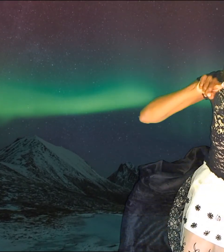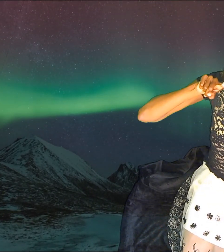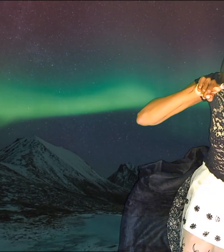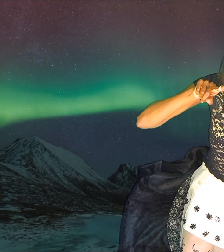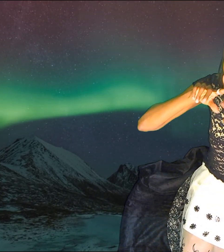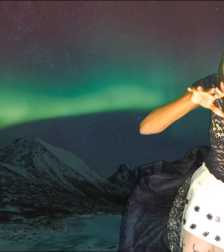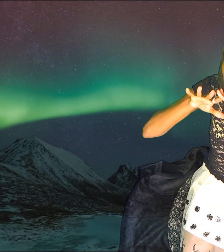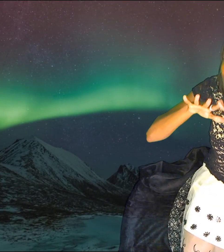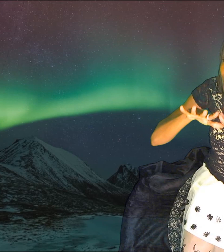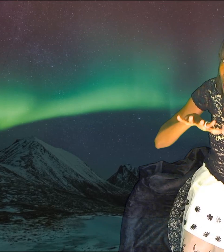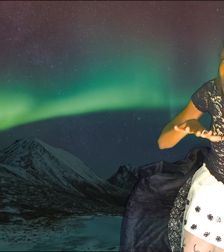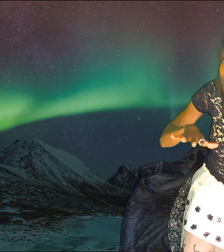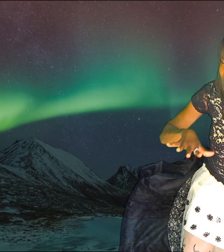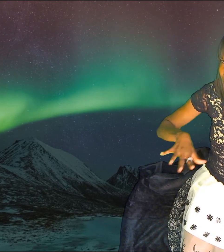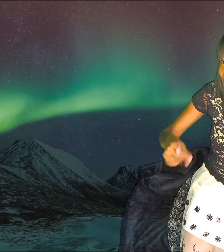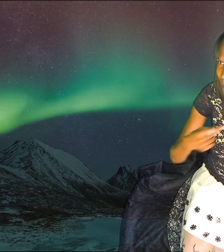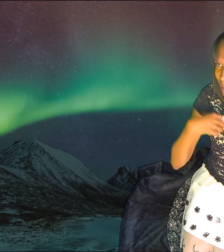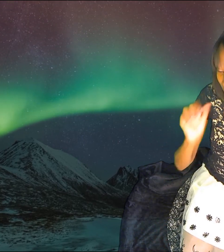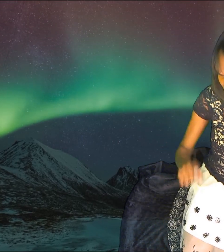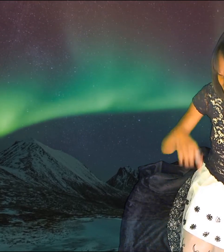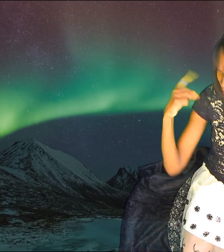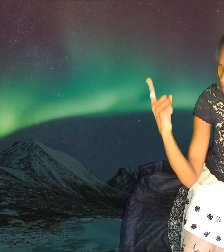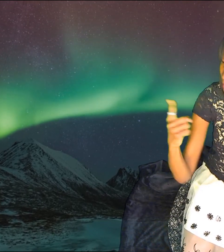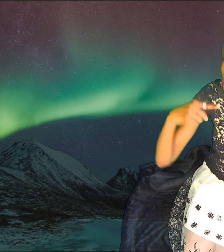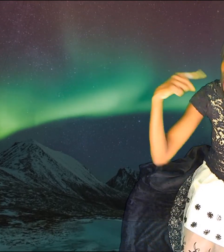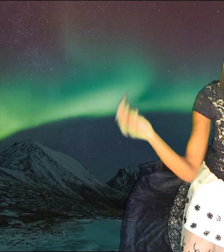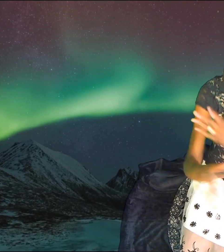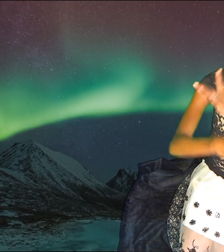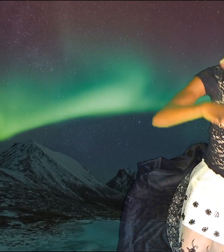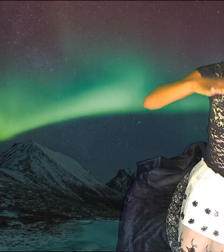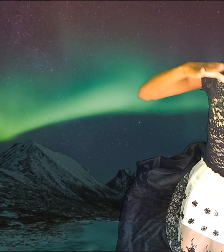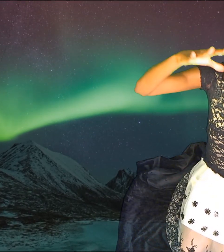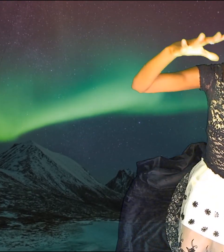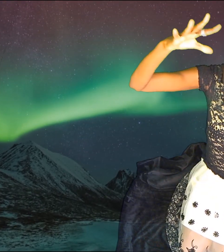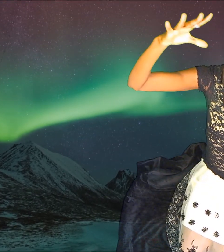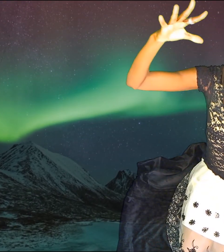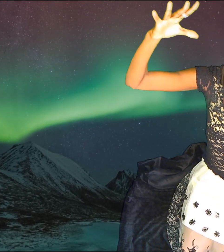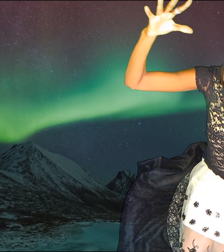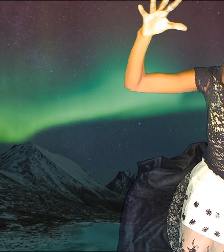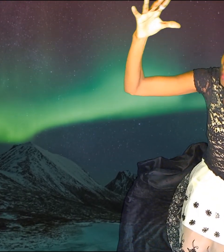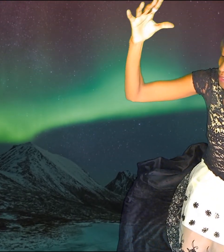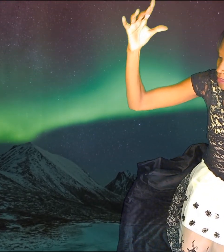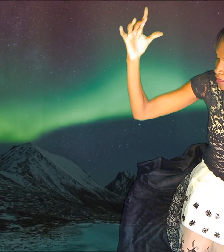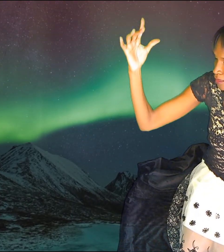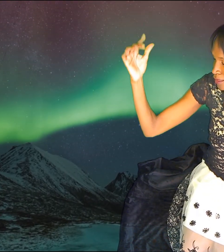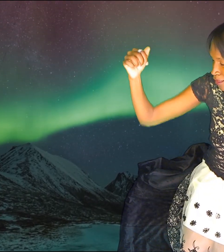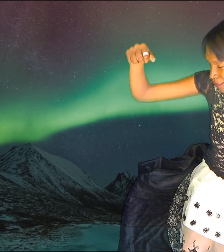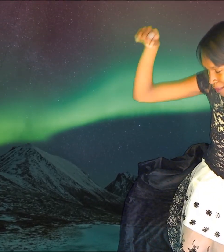at all? I can only imagine, yeah,